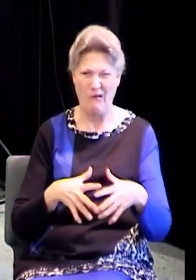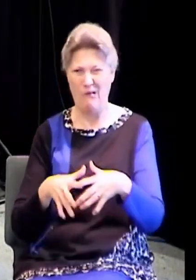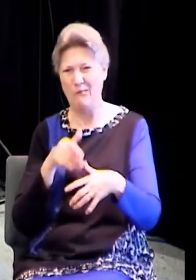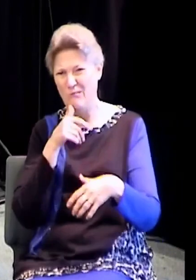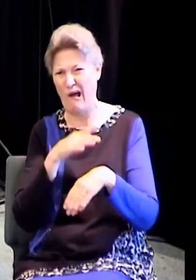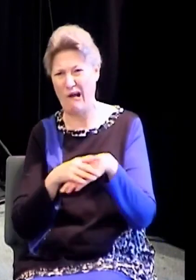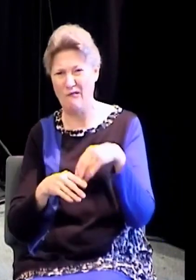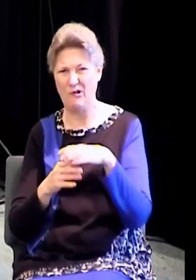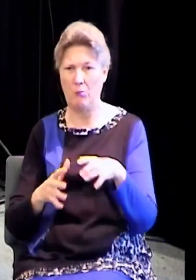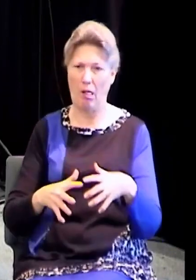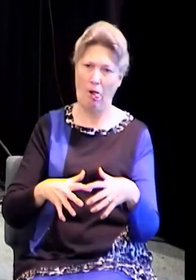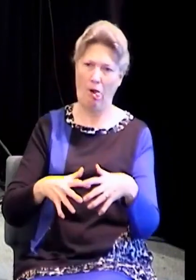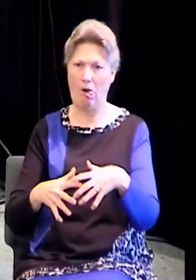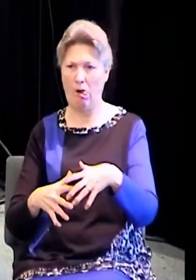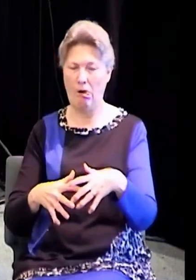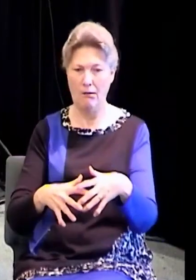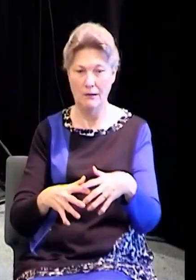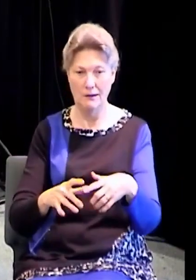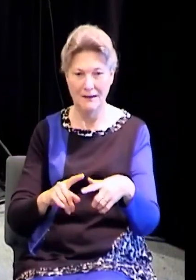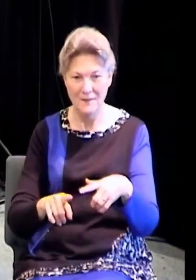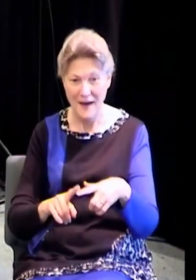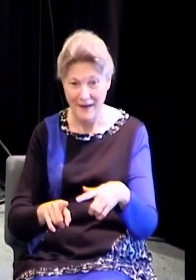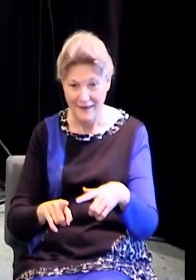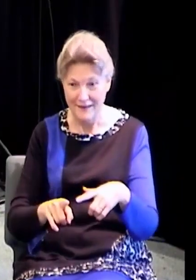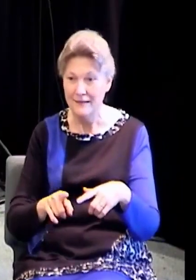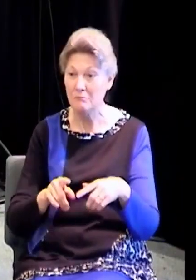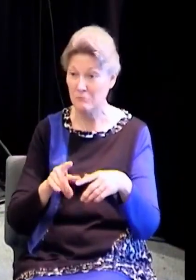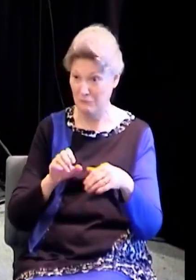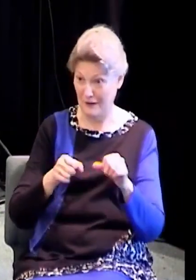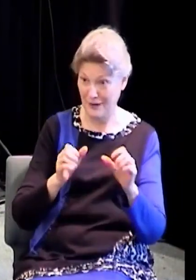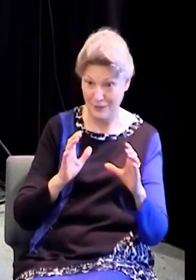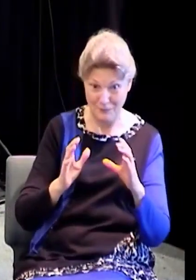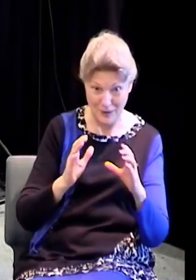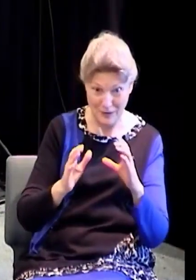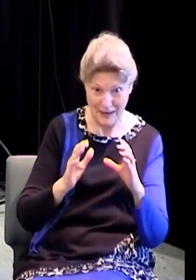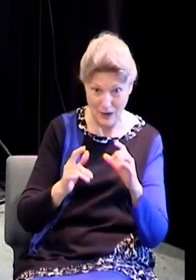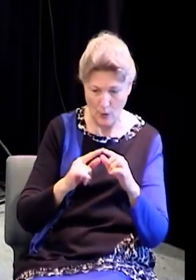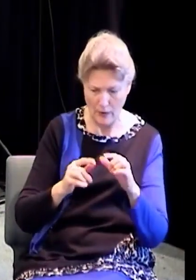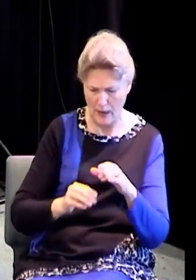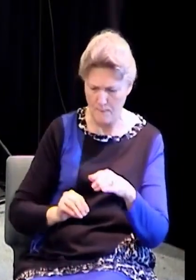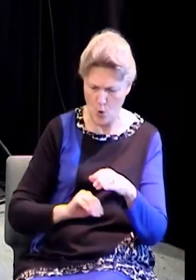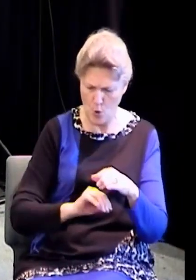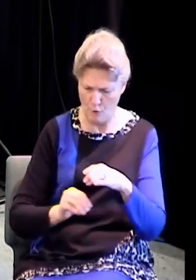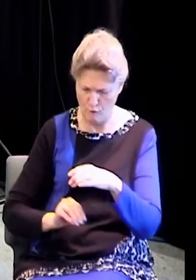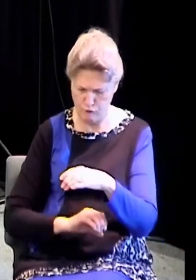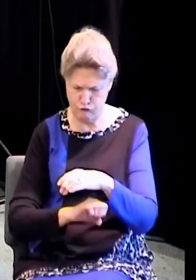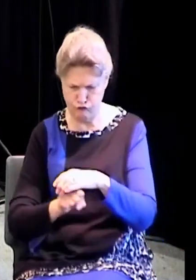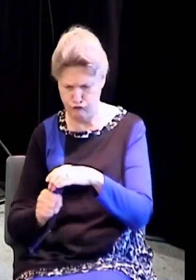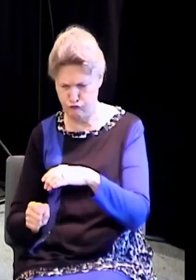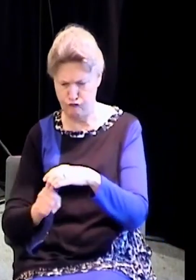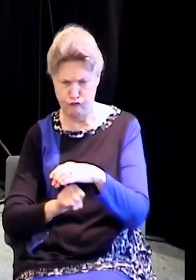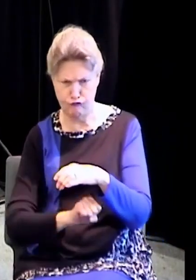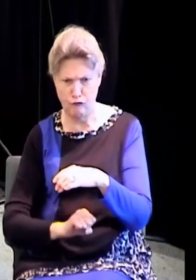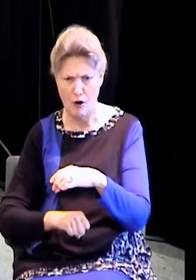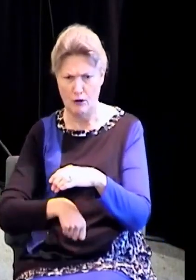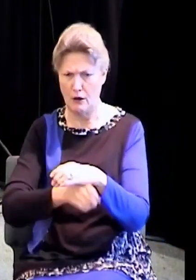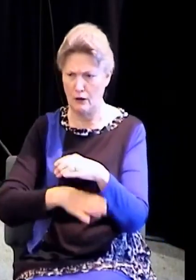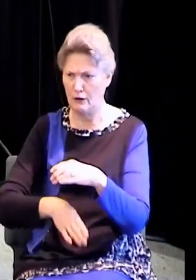But they can communicate ahead of time. They move around and they're very active or they're upset